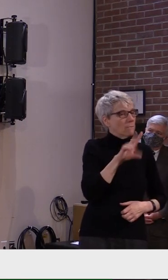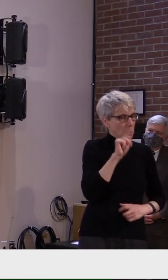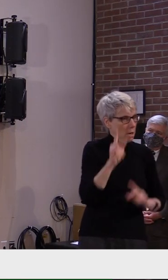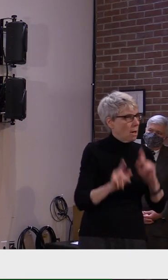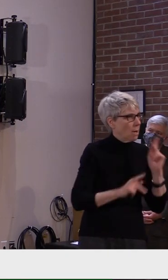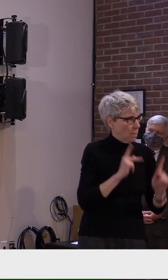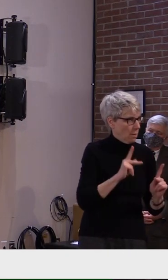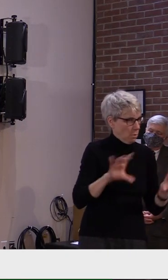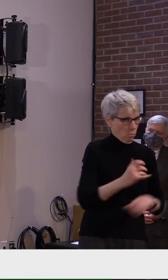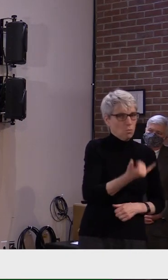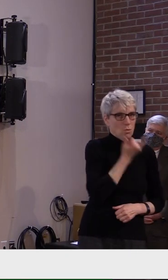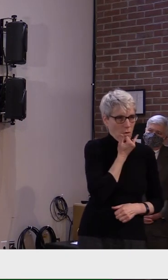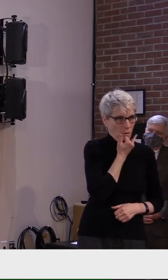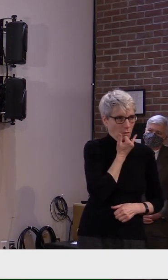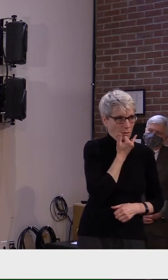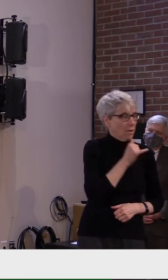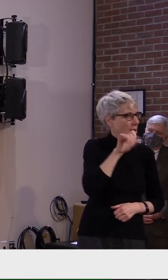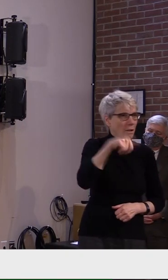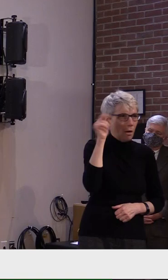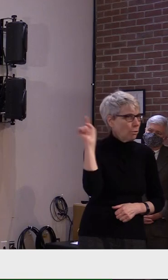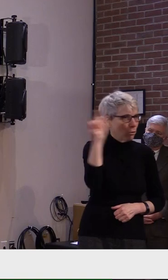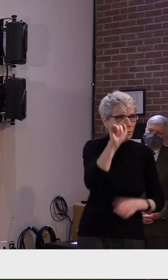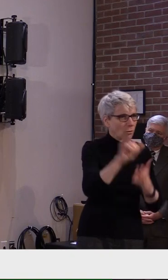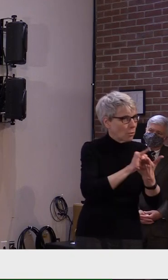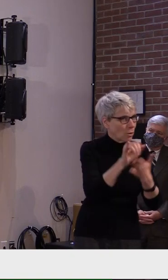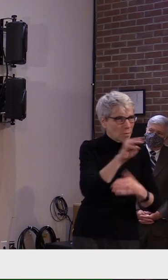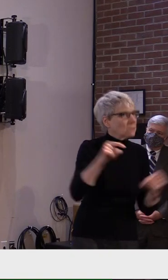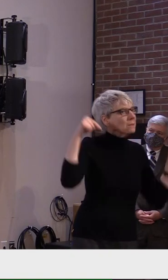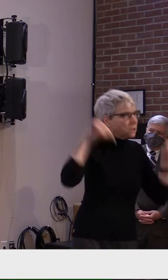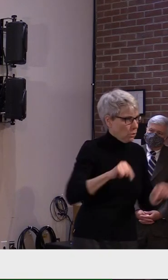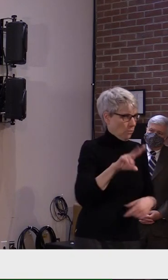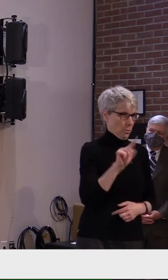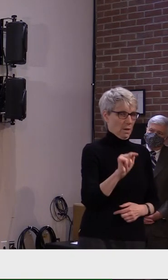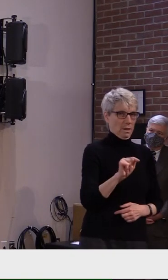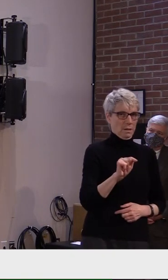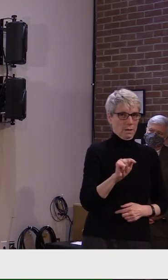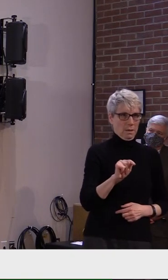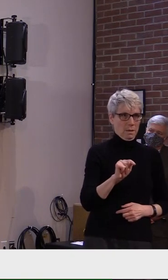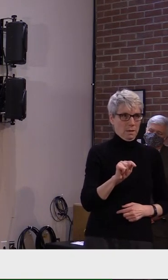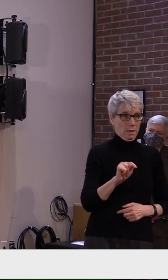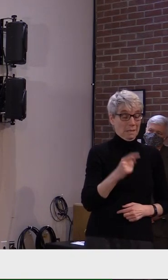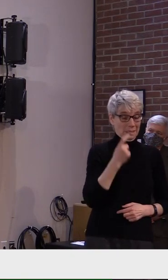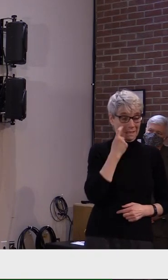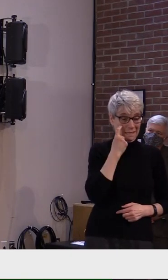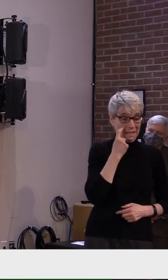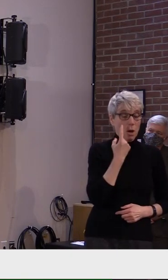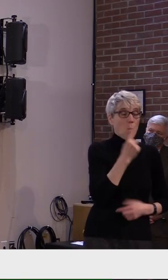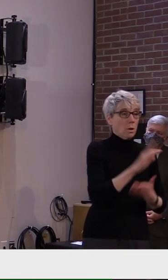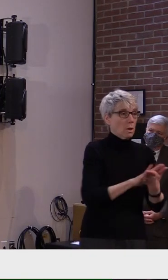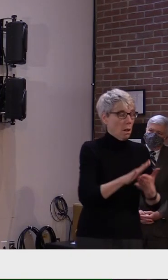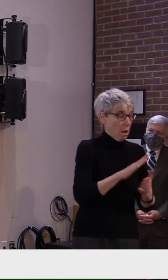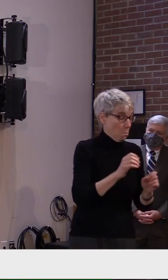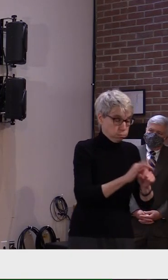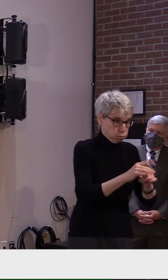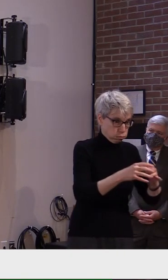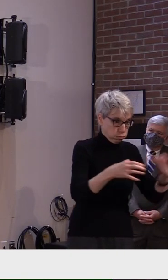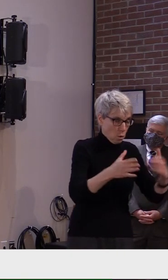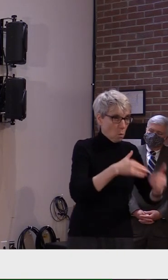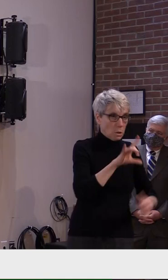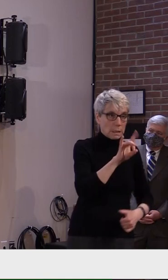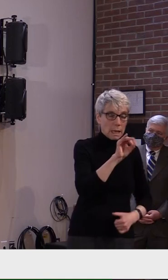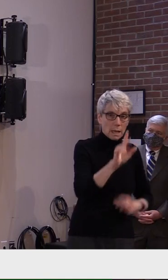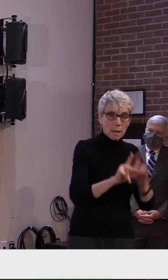not out-of-staters. Even the nearly 80 cases we had at one college was relatively well